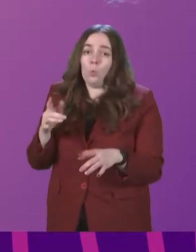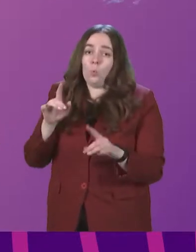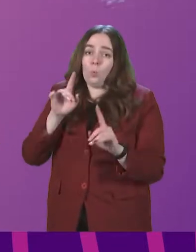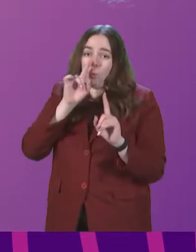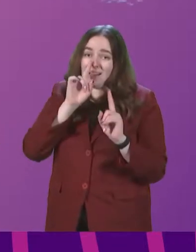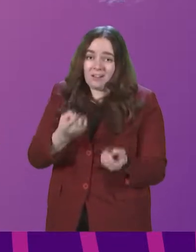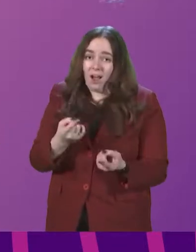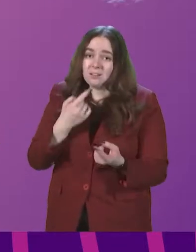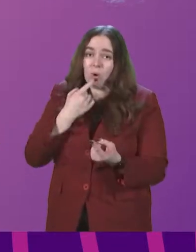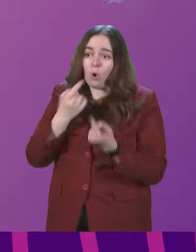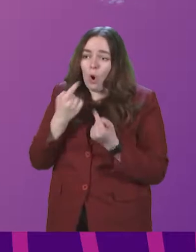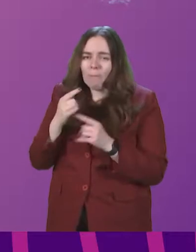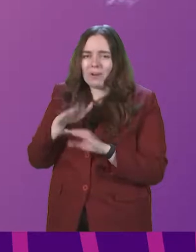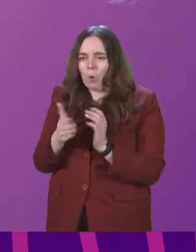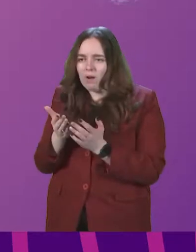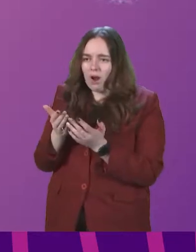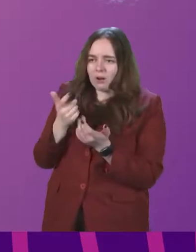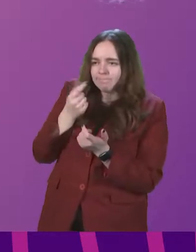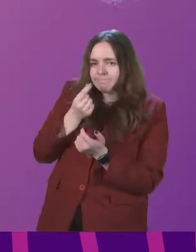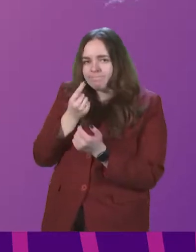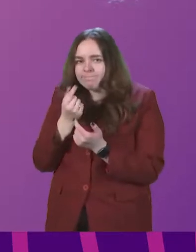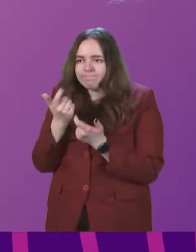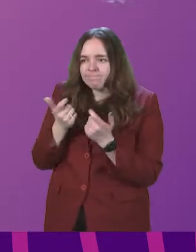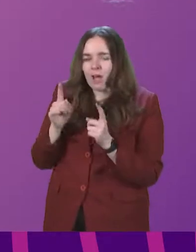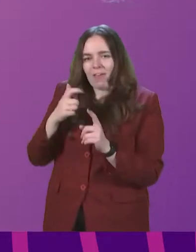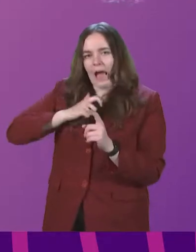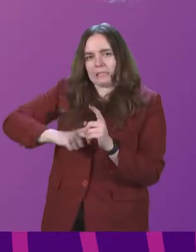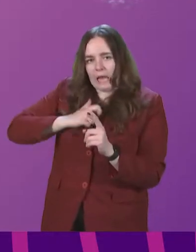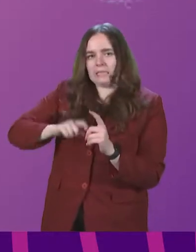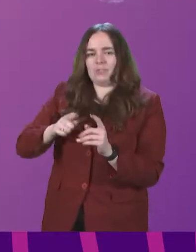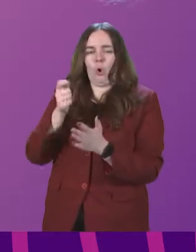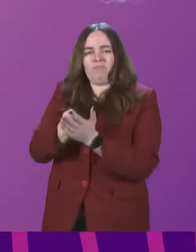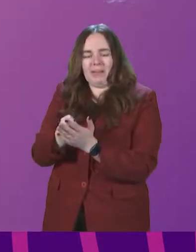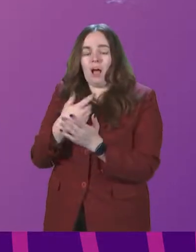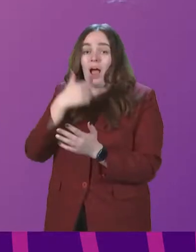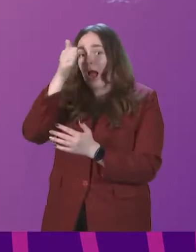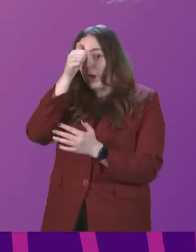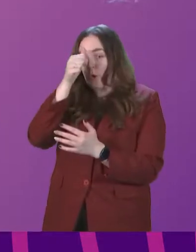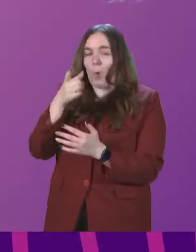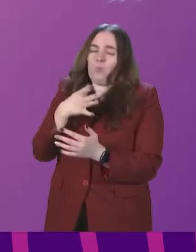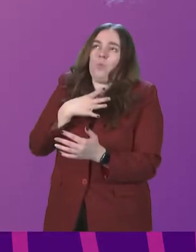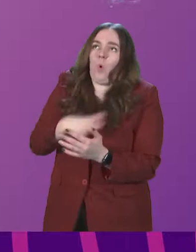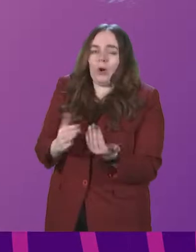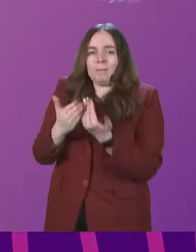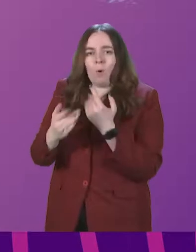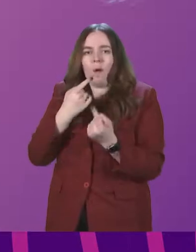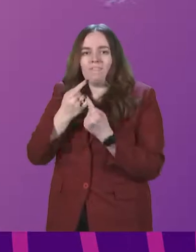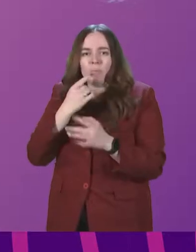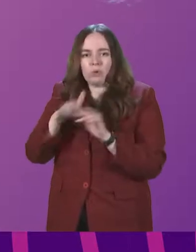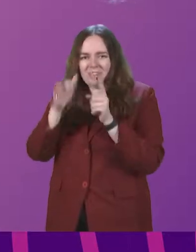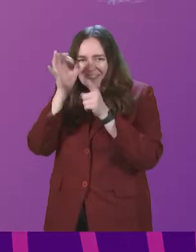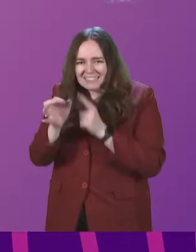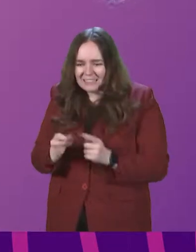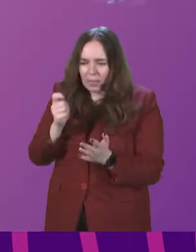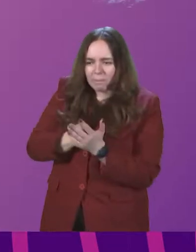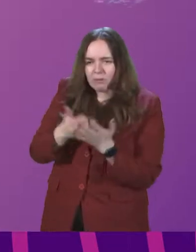comment on speculation about the identity of bidders. I appreciate there is a desire for more information on the detail of the bids received